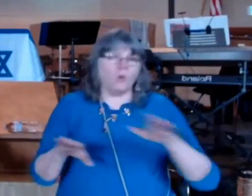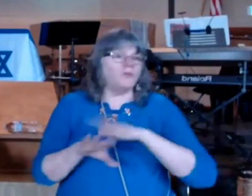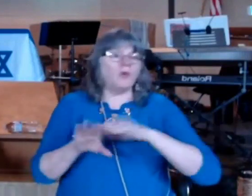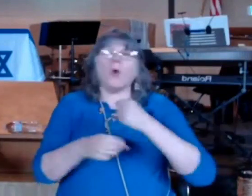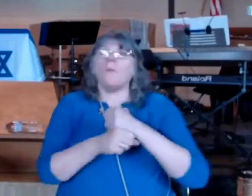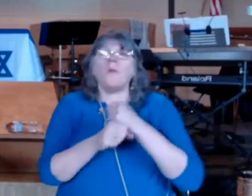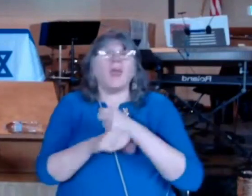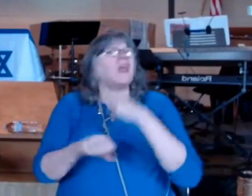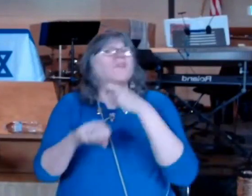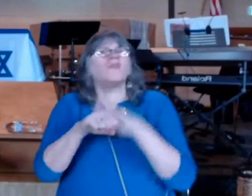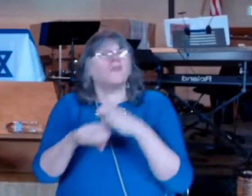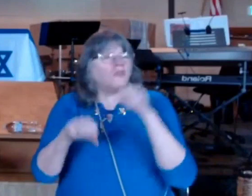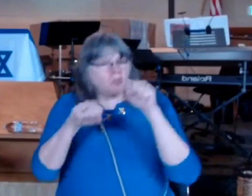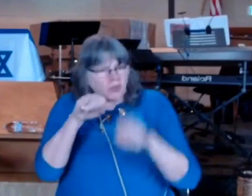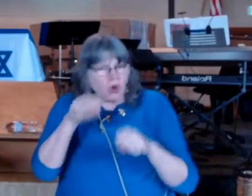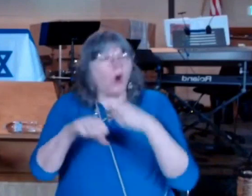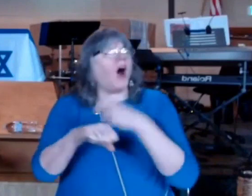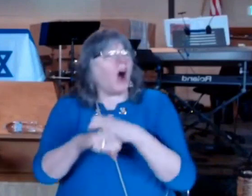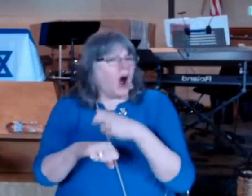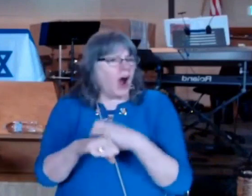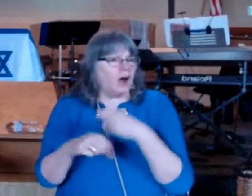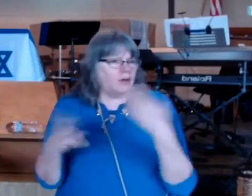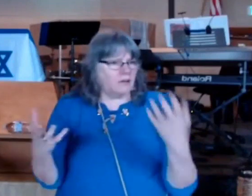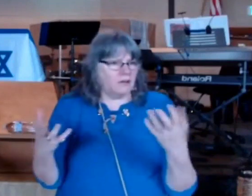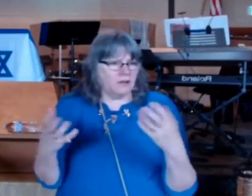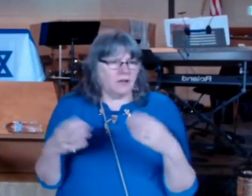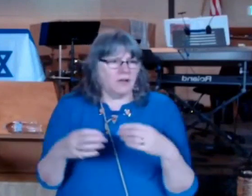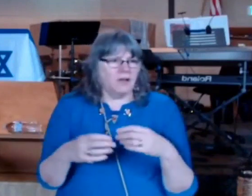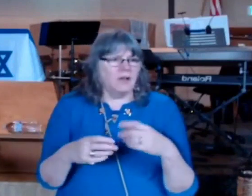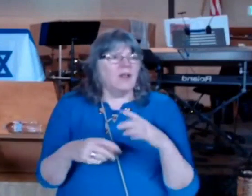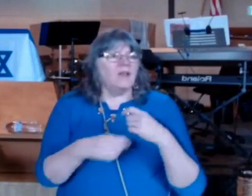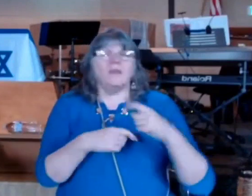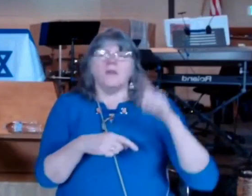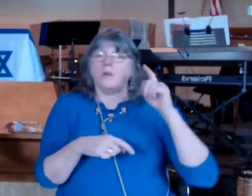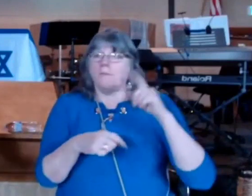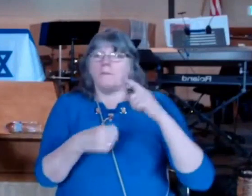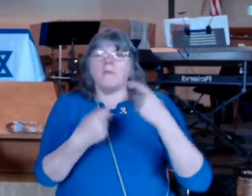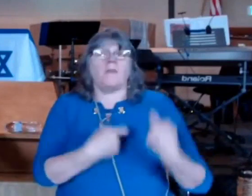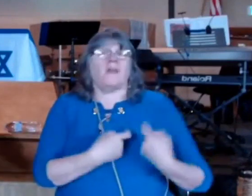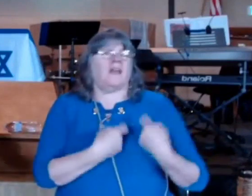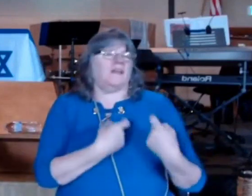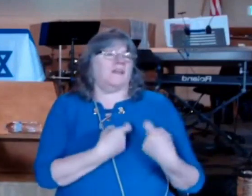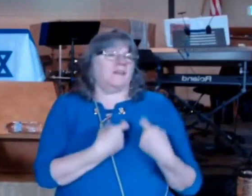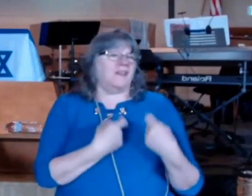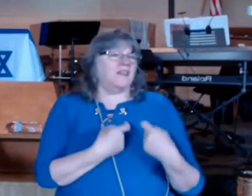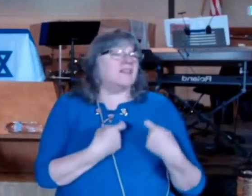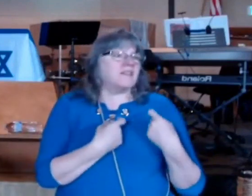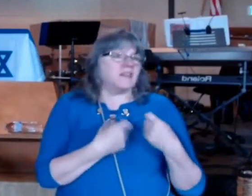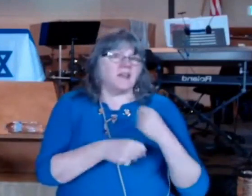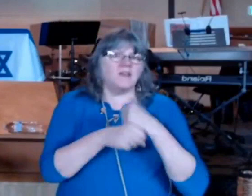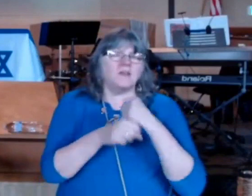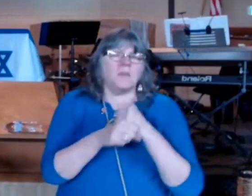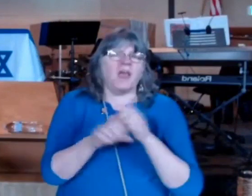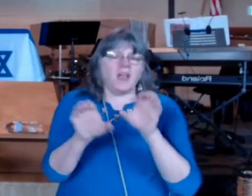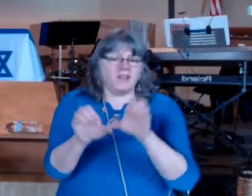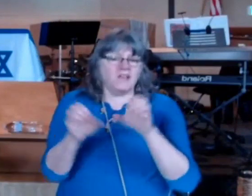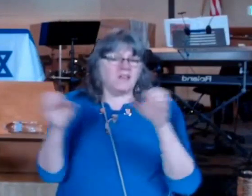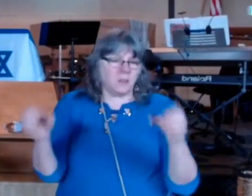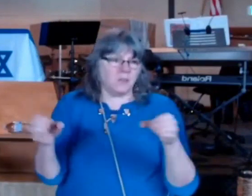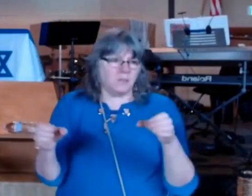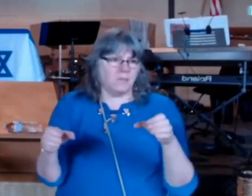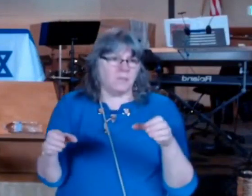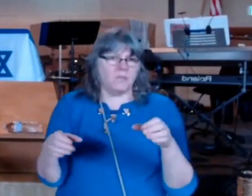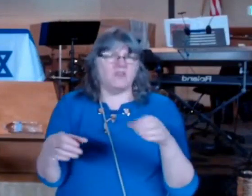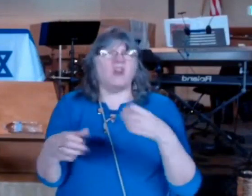the religious leaders of day for it's a sin to make Torah application so complicated that it discourages people